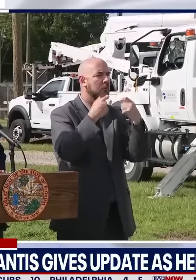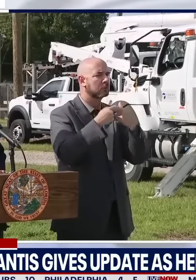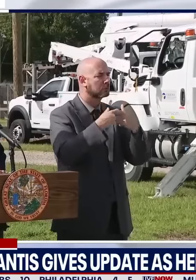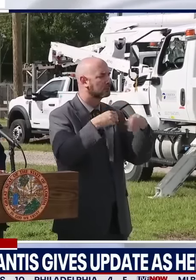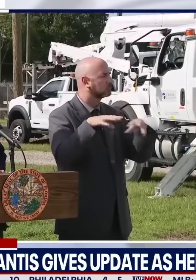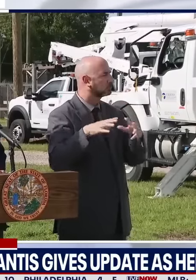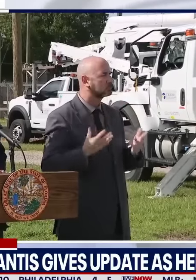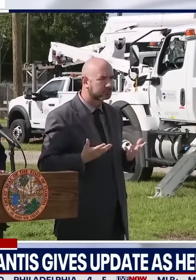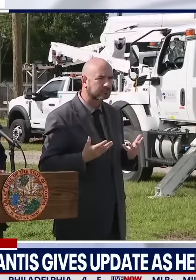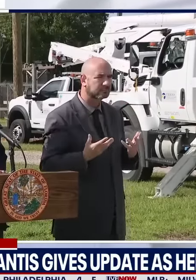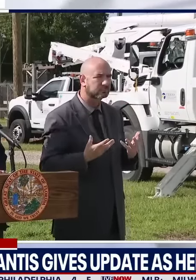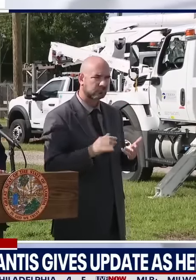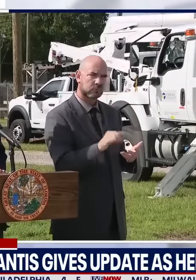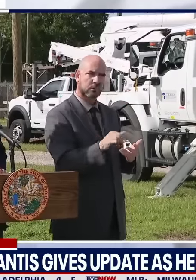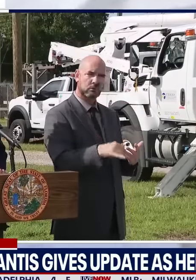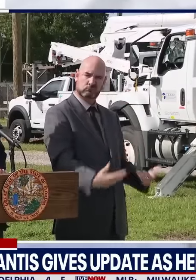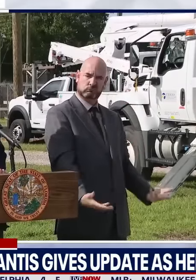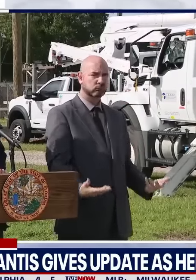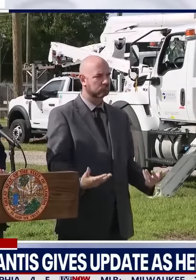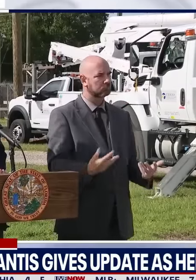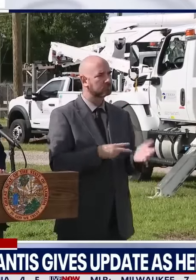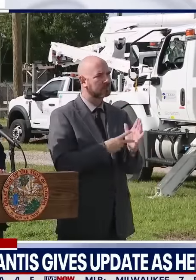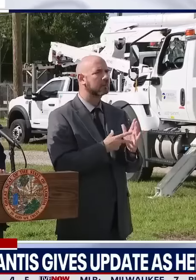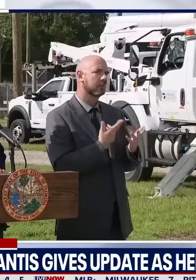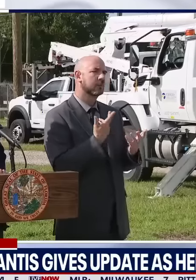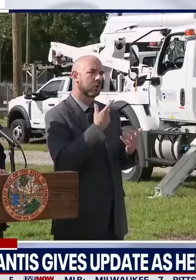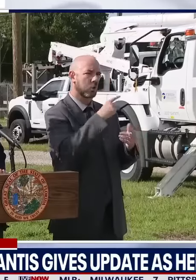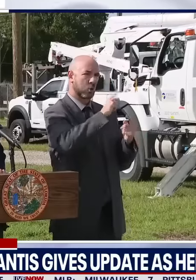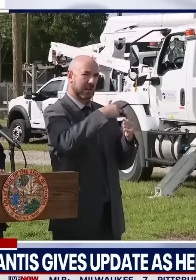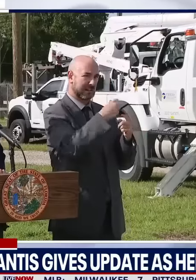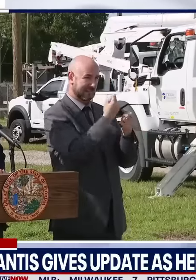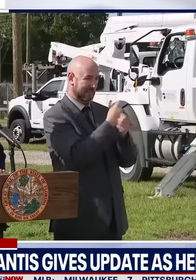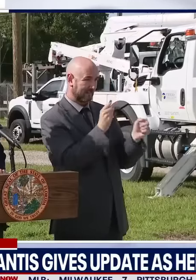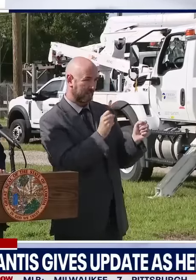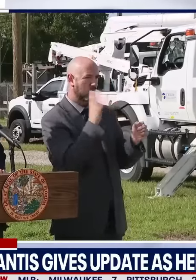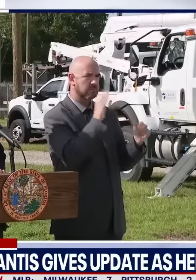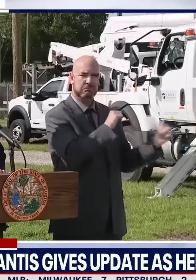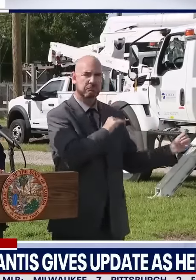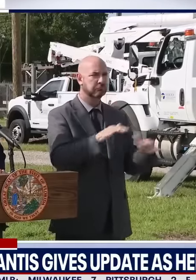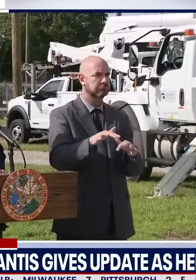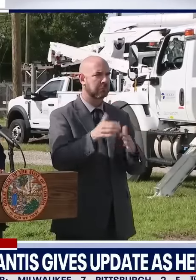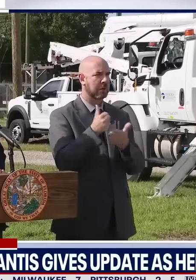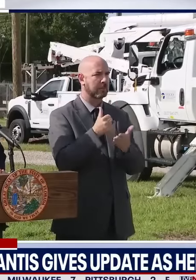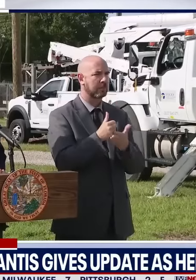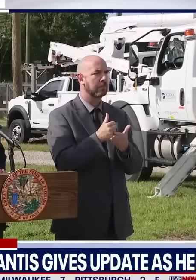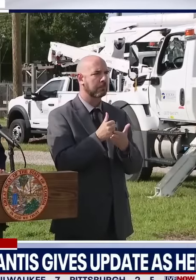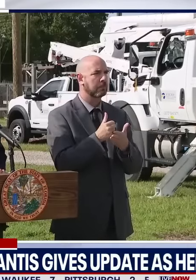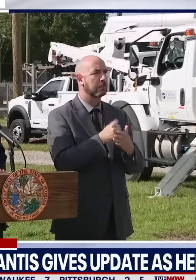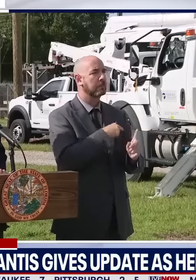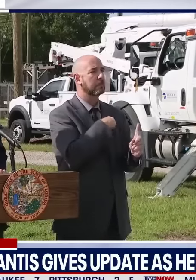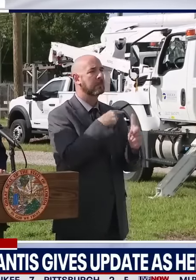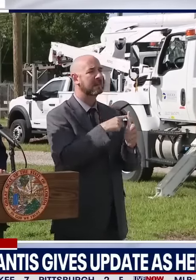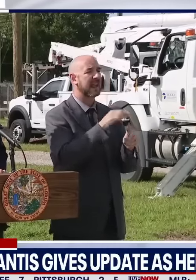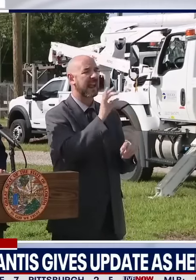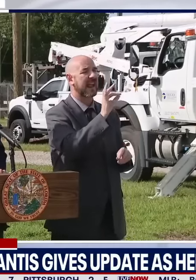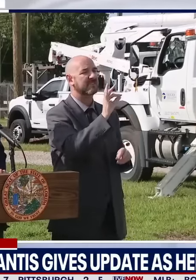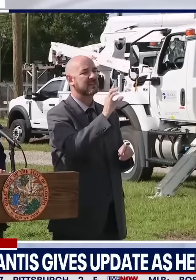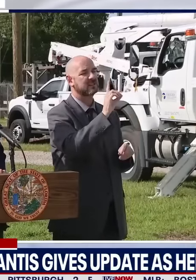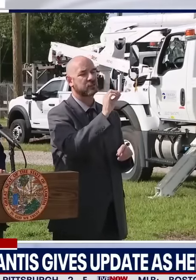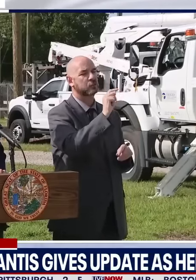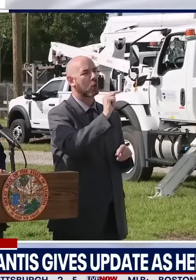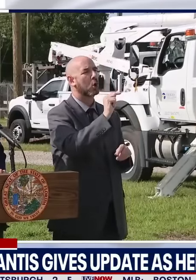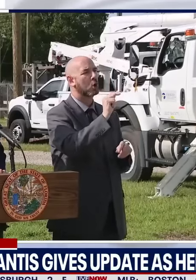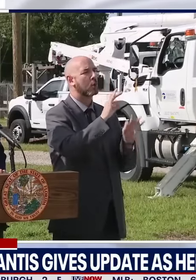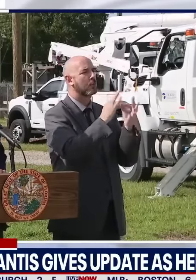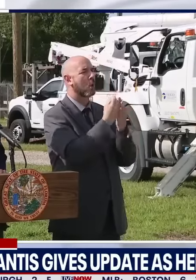go. soon as it's safe to do so, they're going to do. We also have FDOT that's assisting with cut and toss operations. Sometimes